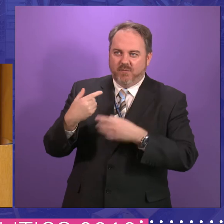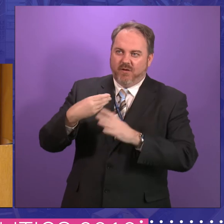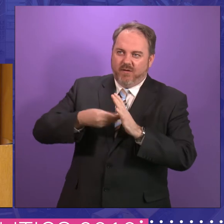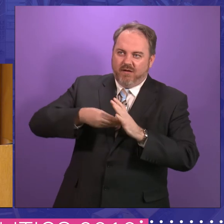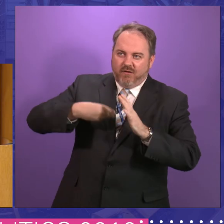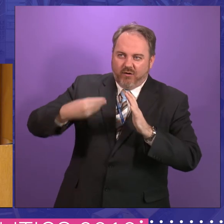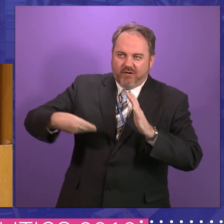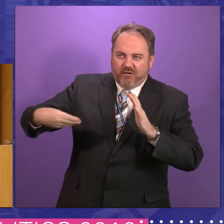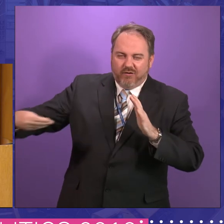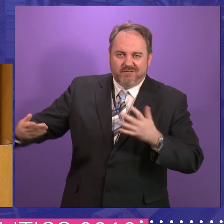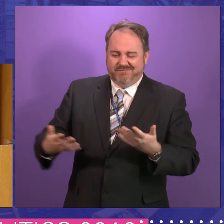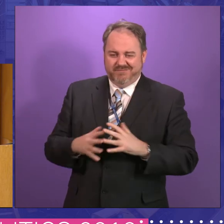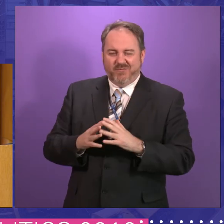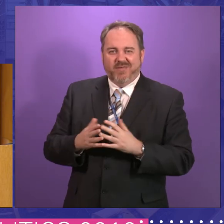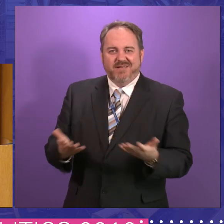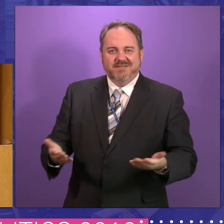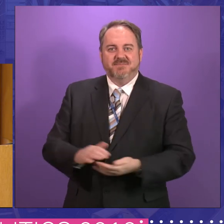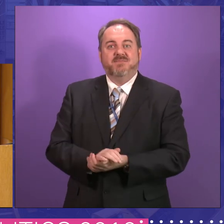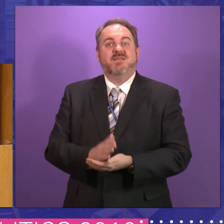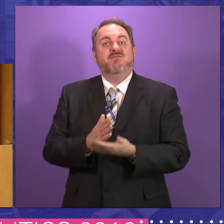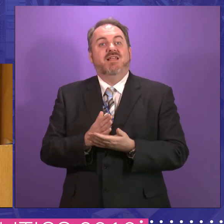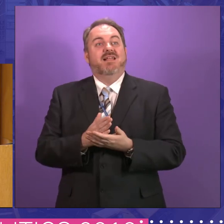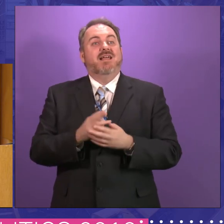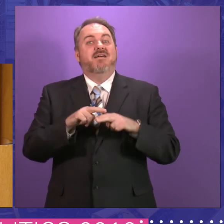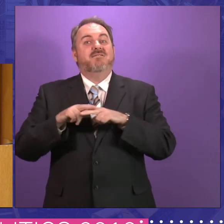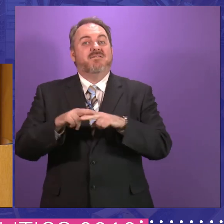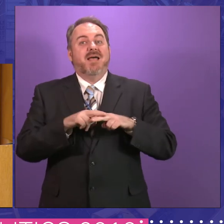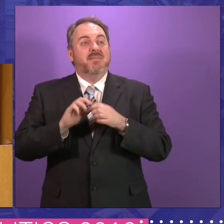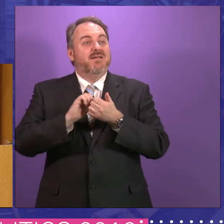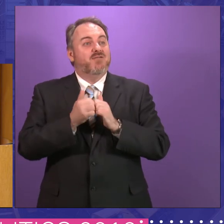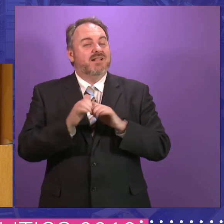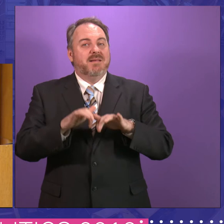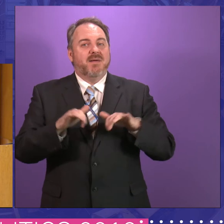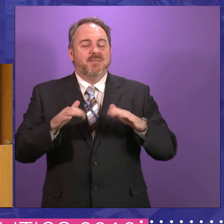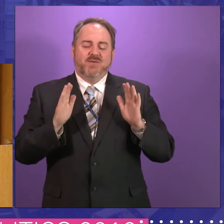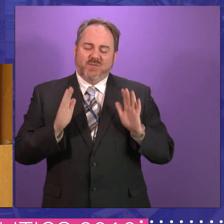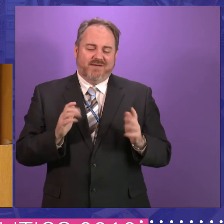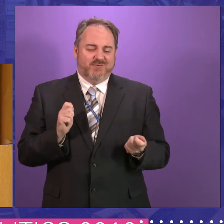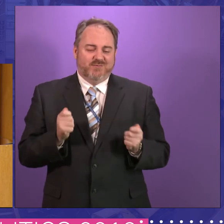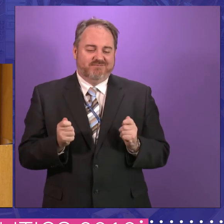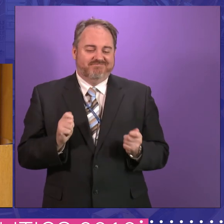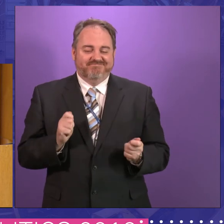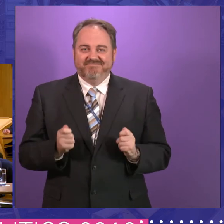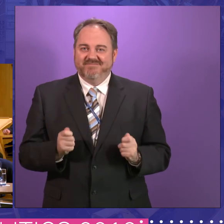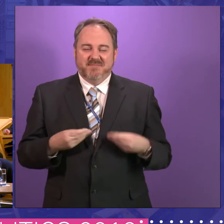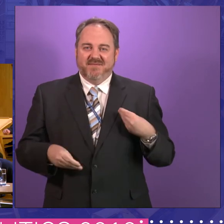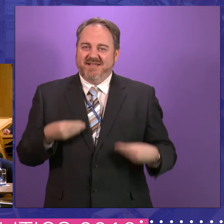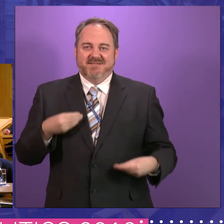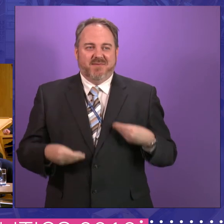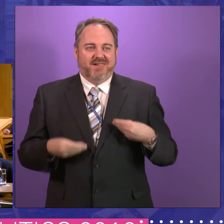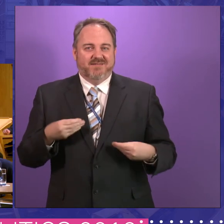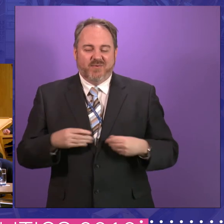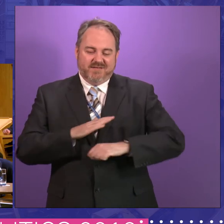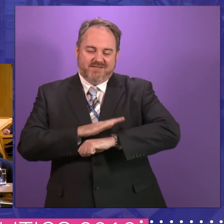if, if you want to find a friendly parliament, you've got to make concessions about how you can achieve that. And second thing,